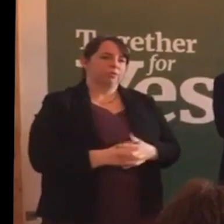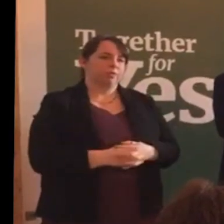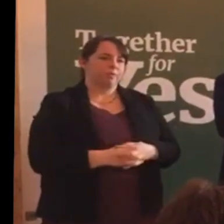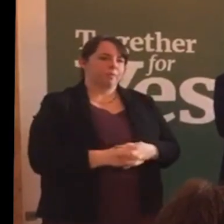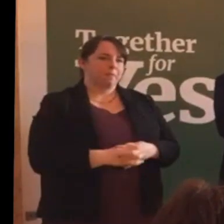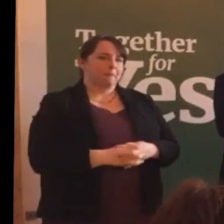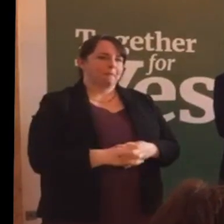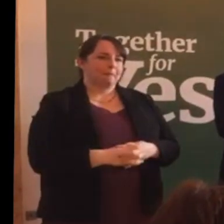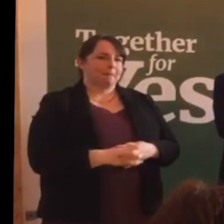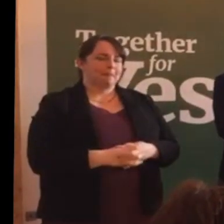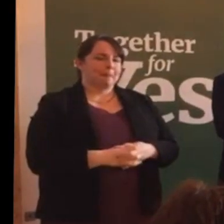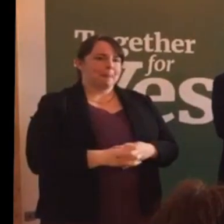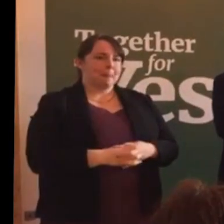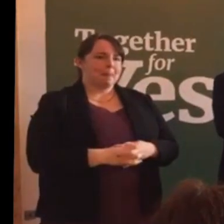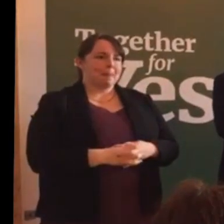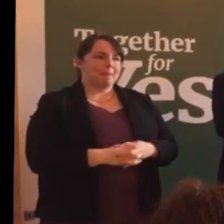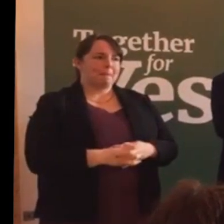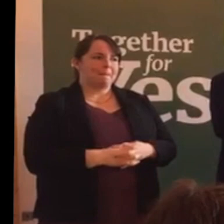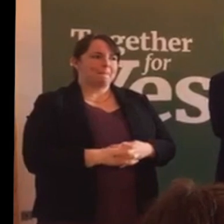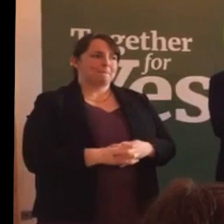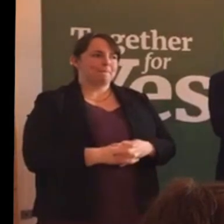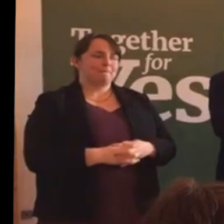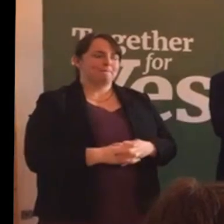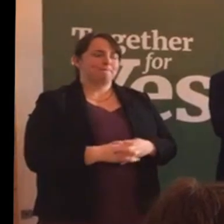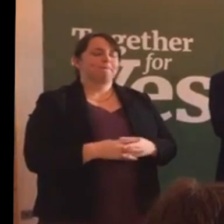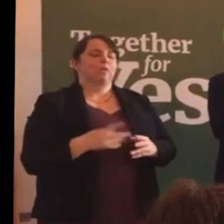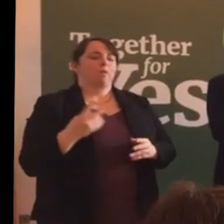We spoke about their options with our GP.